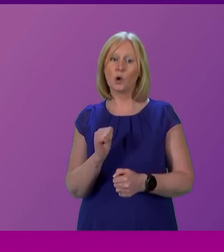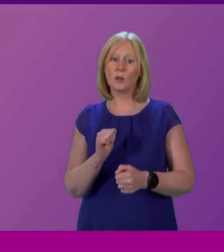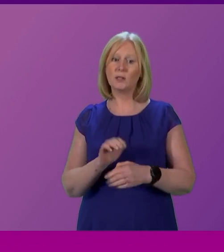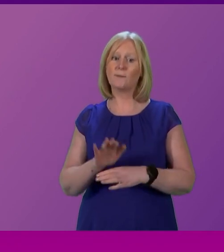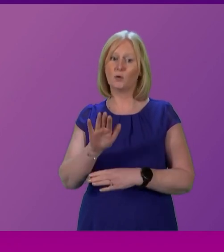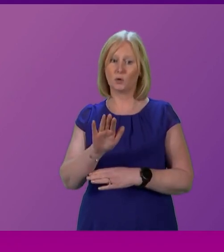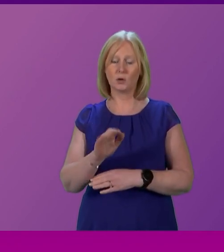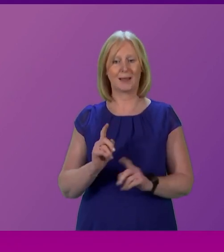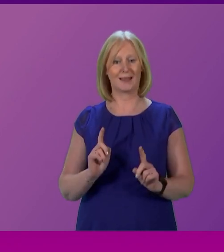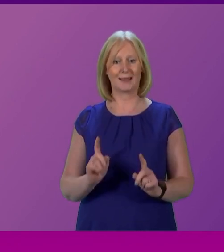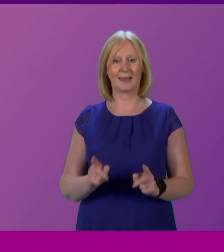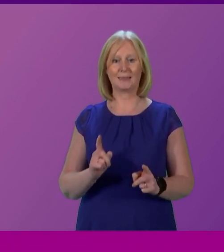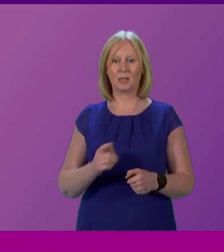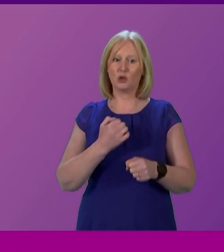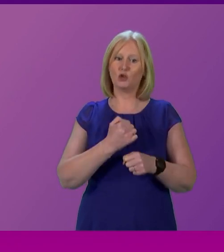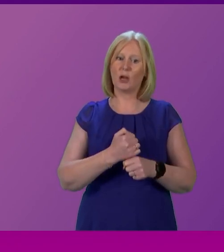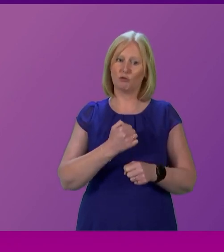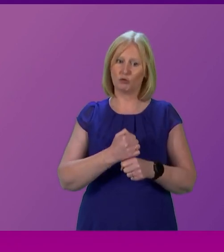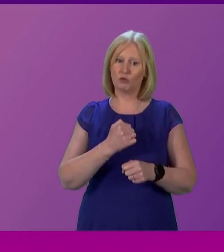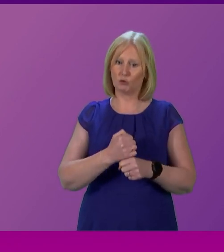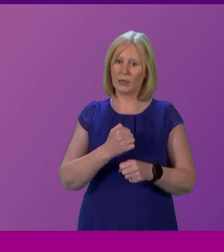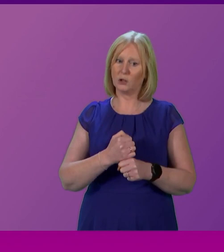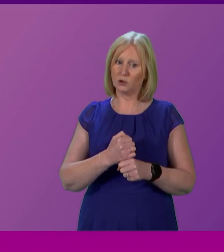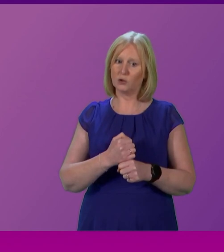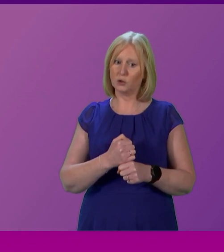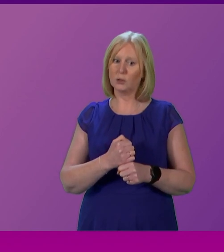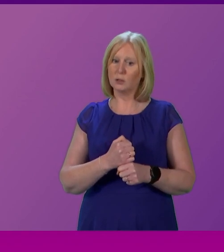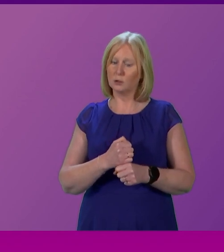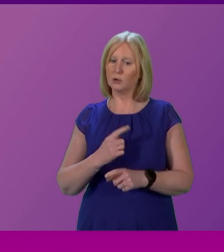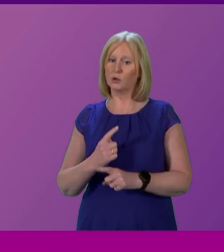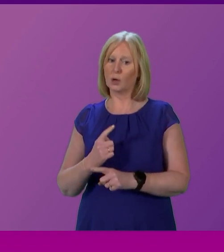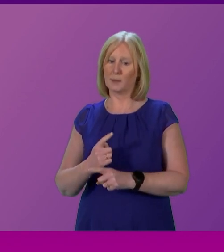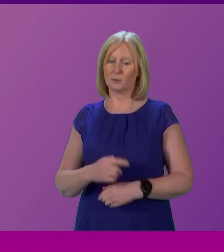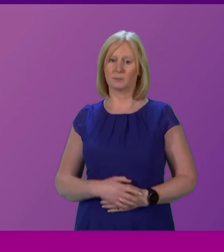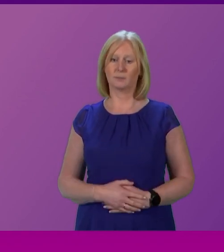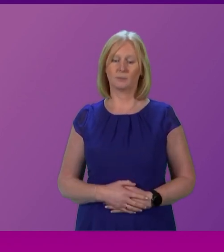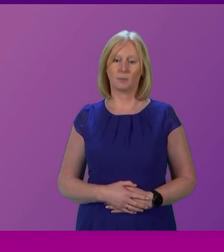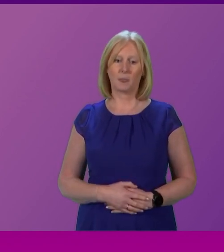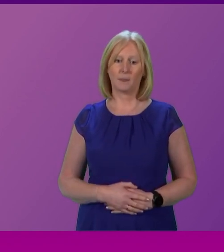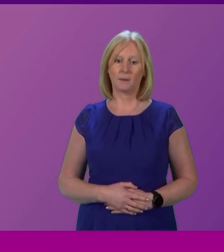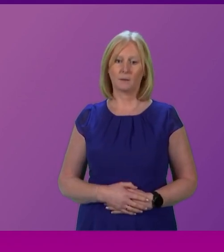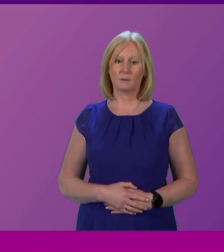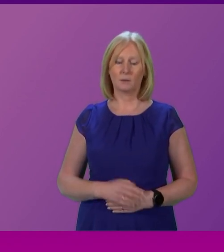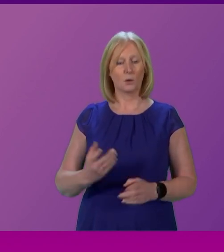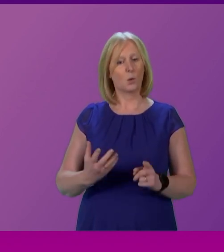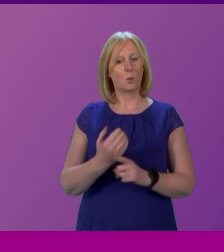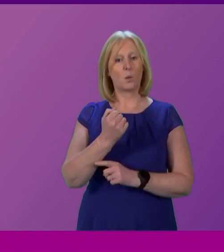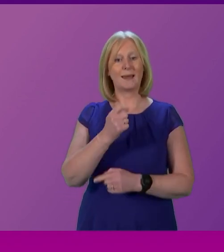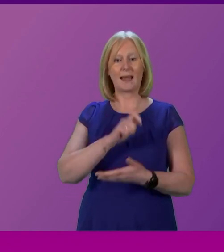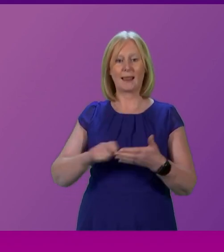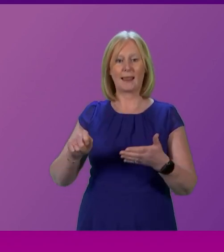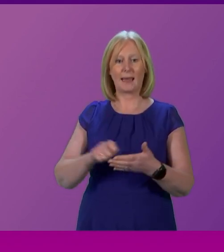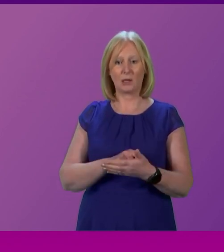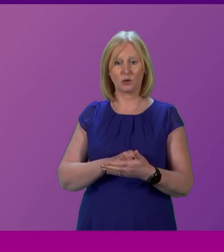is the definition of the generation that our colleagues in the opposition like to speak about so much. Winning an election used to be the